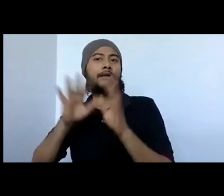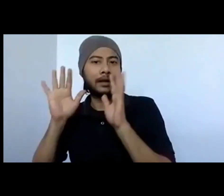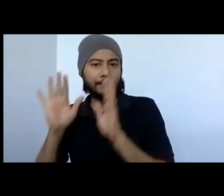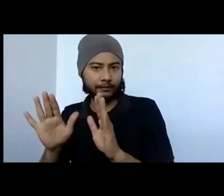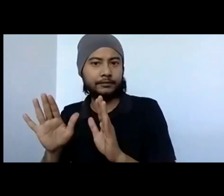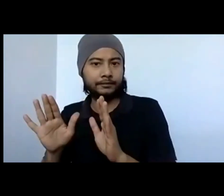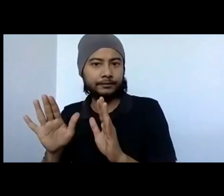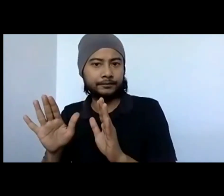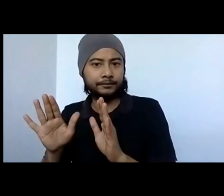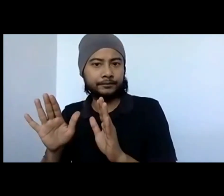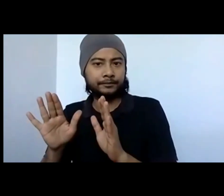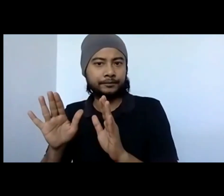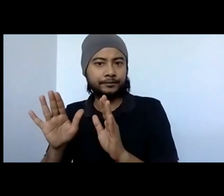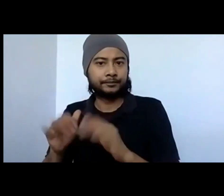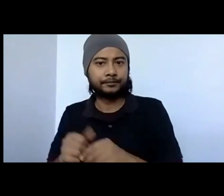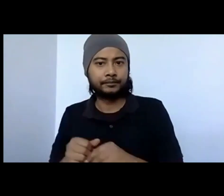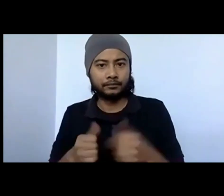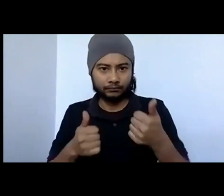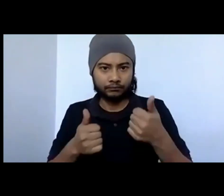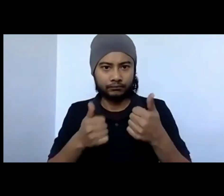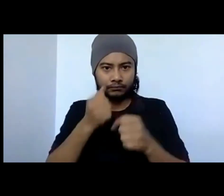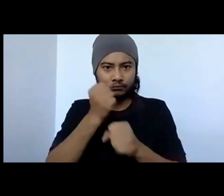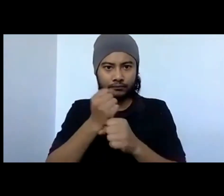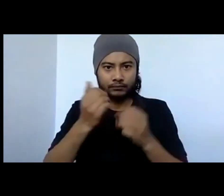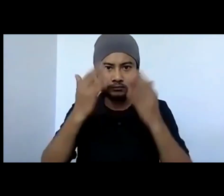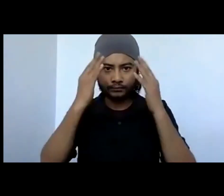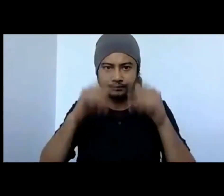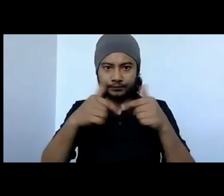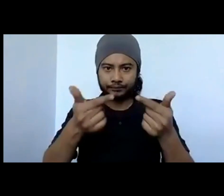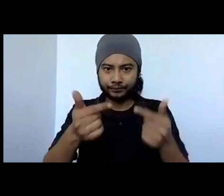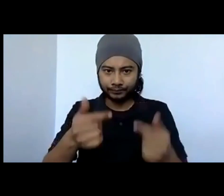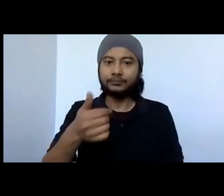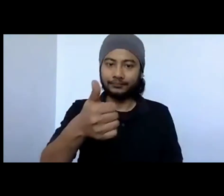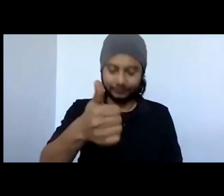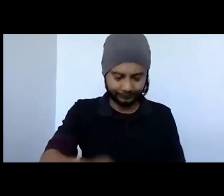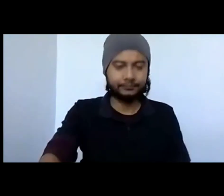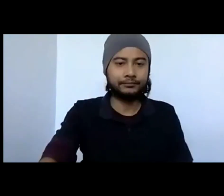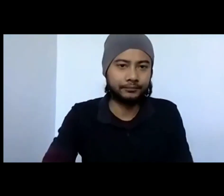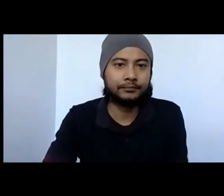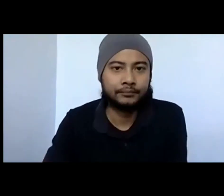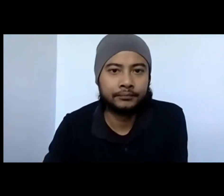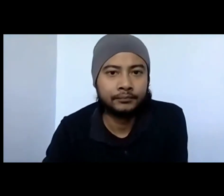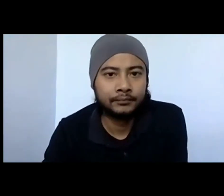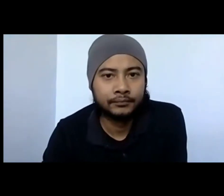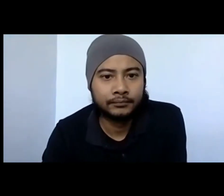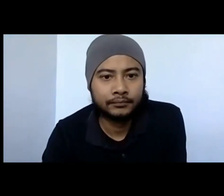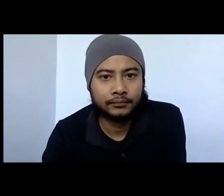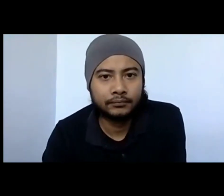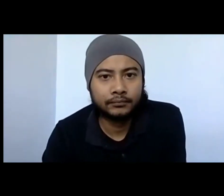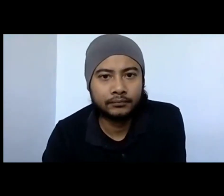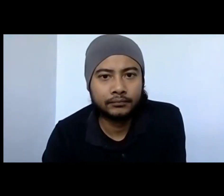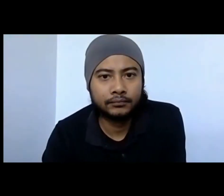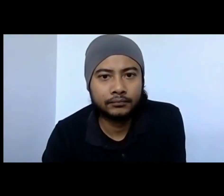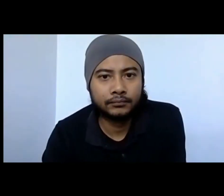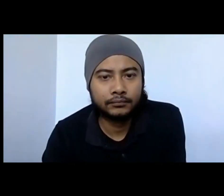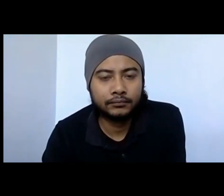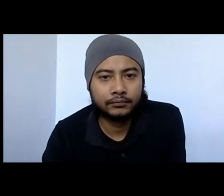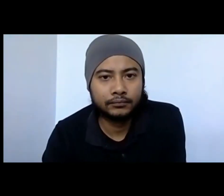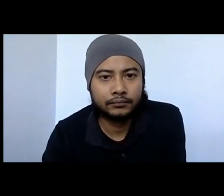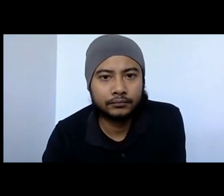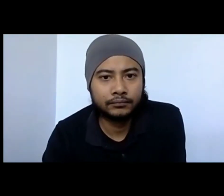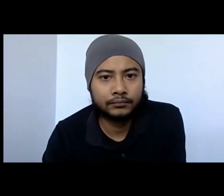you we make sure that the government also ensures that livelihoods, right of ways,